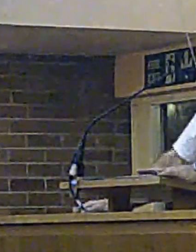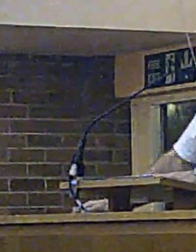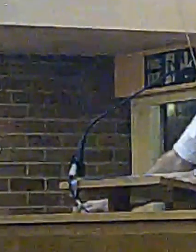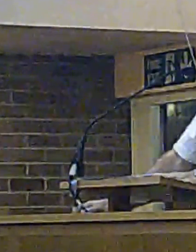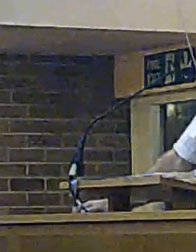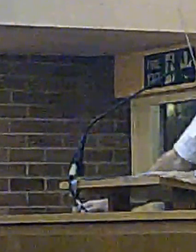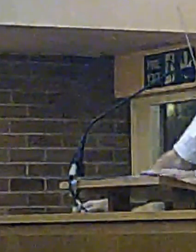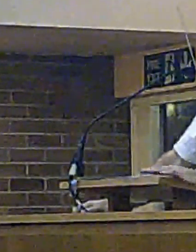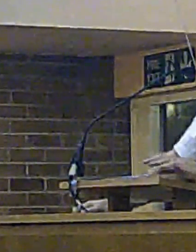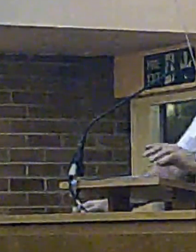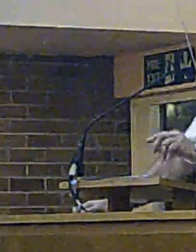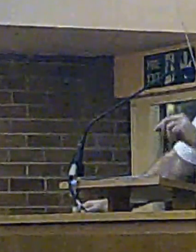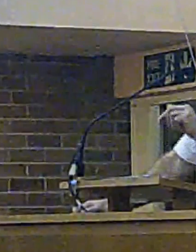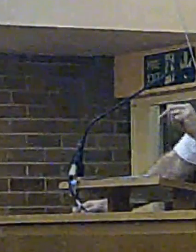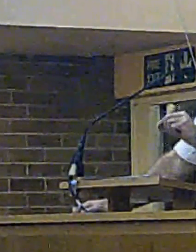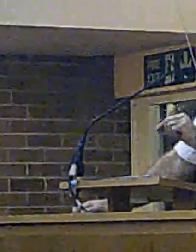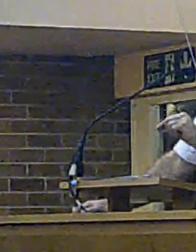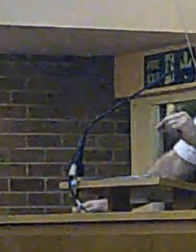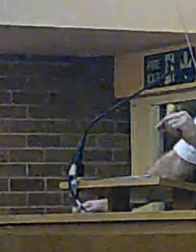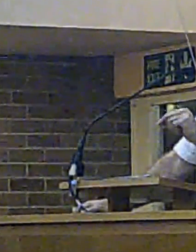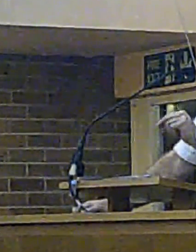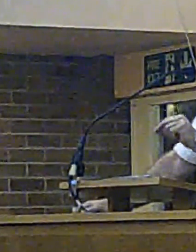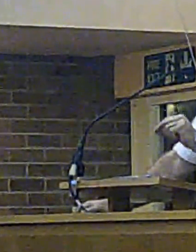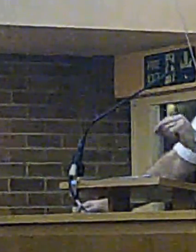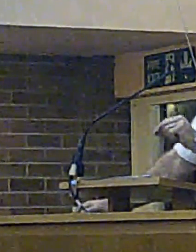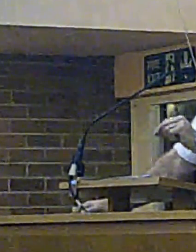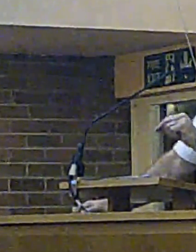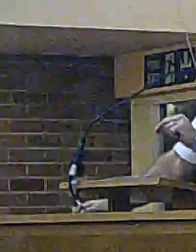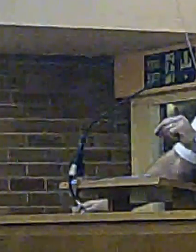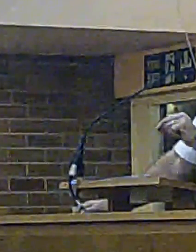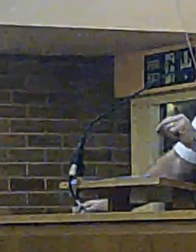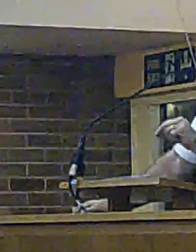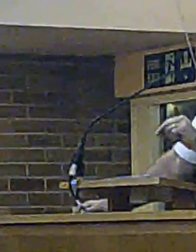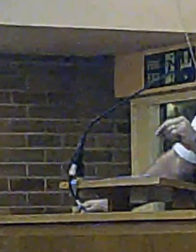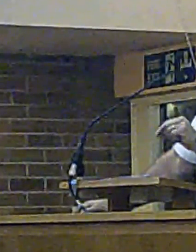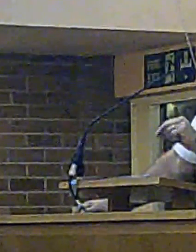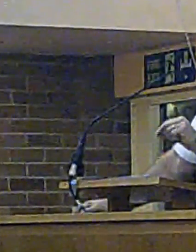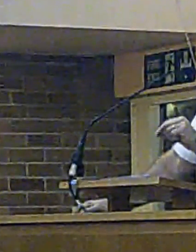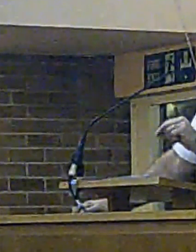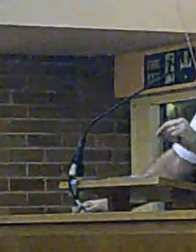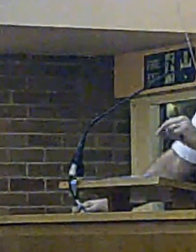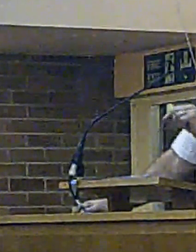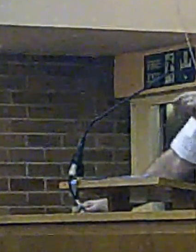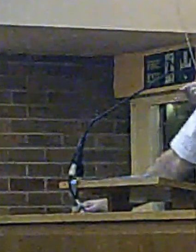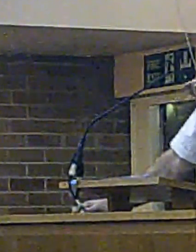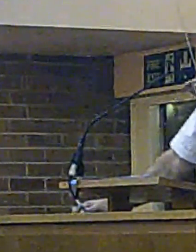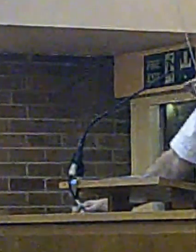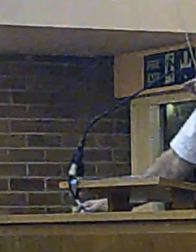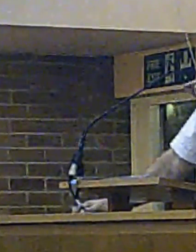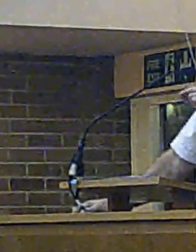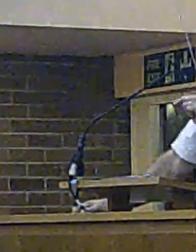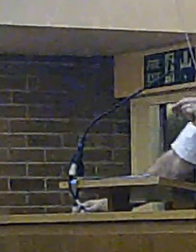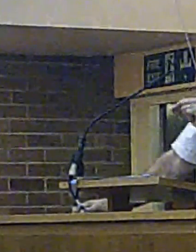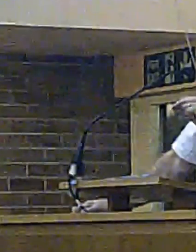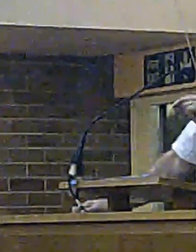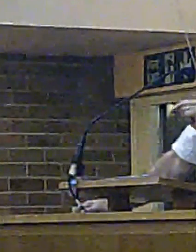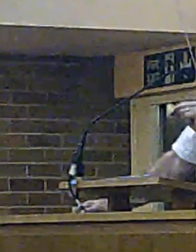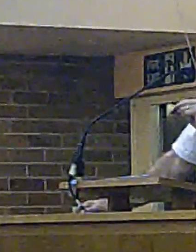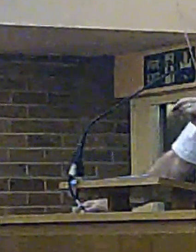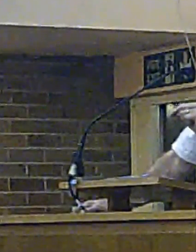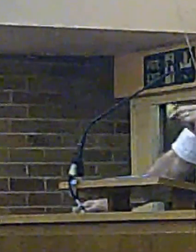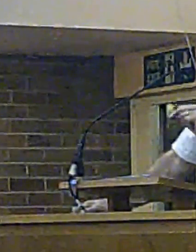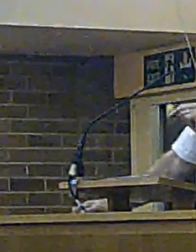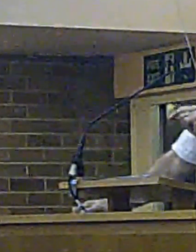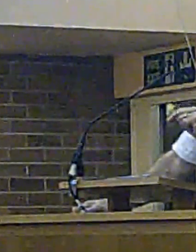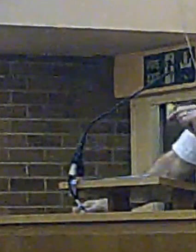What I will say is, and what I will explain in detail as I move through the presentation, the mechanism by